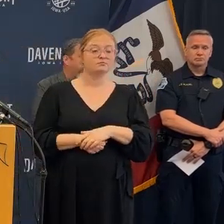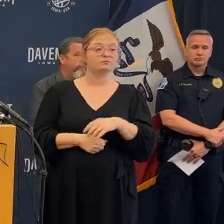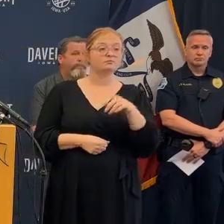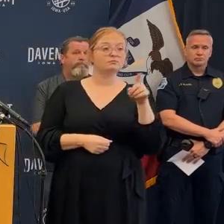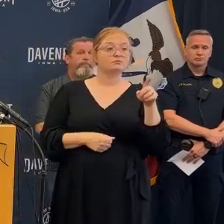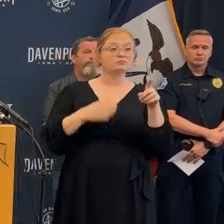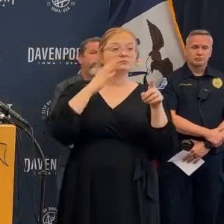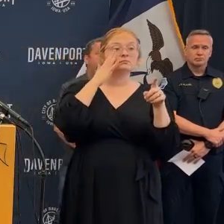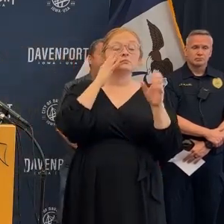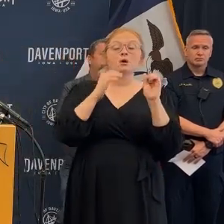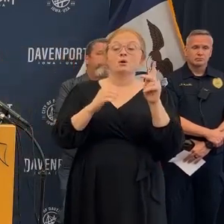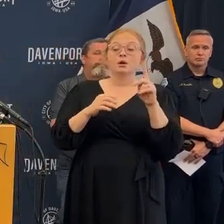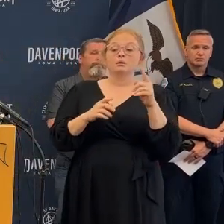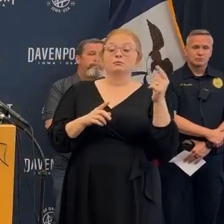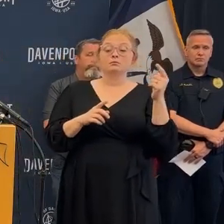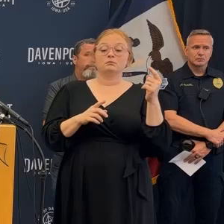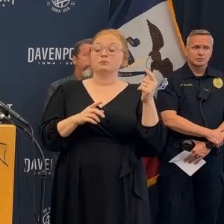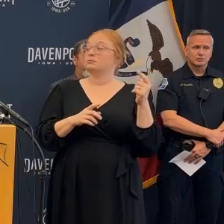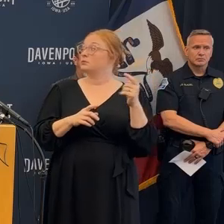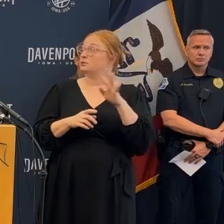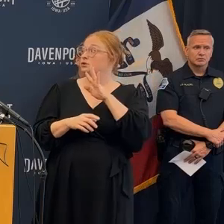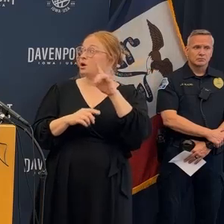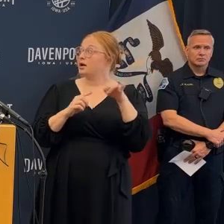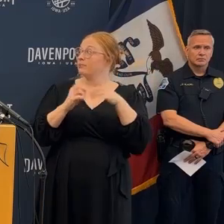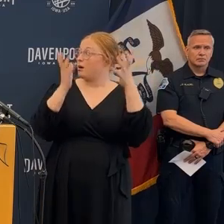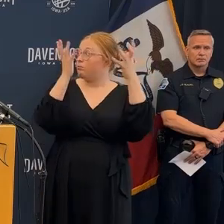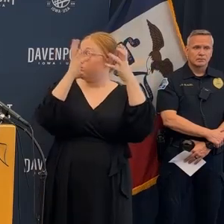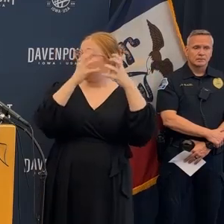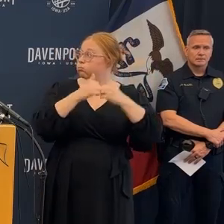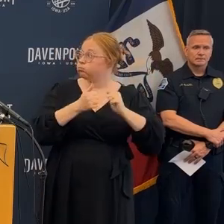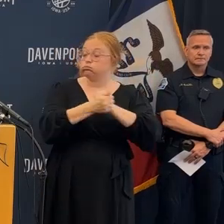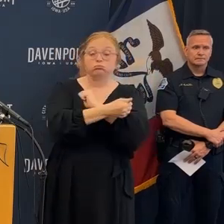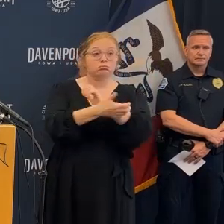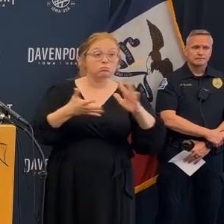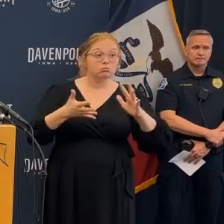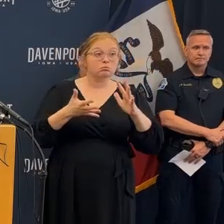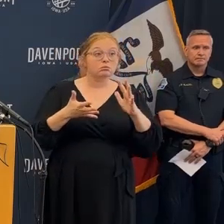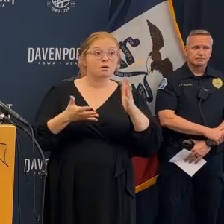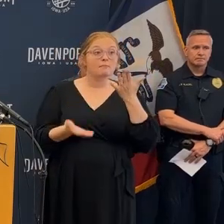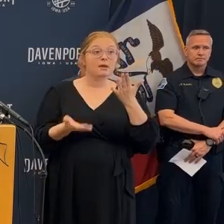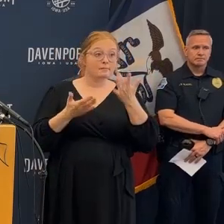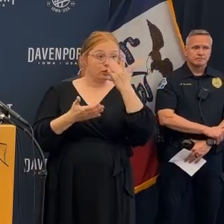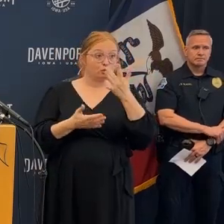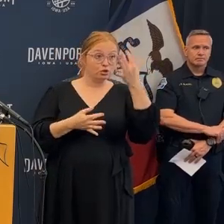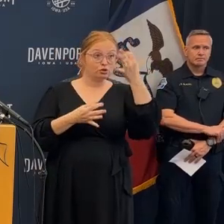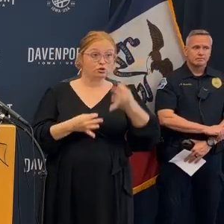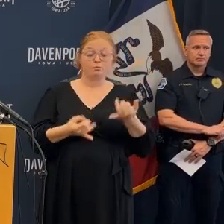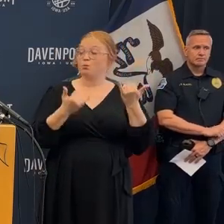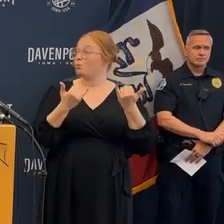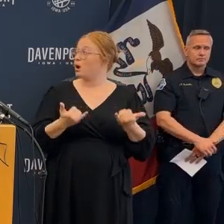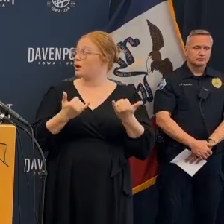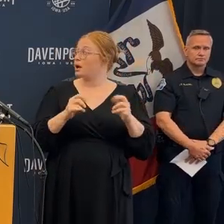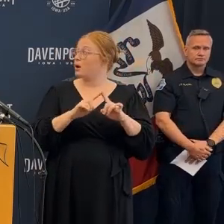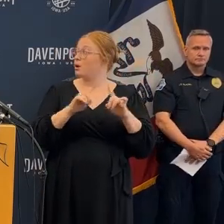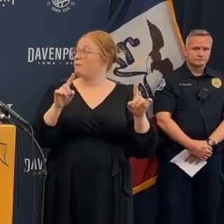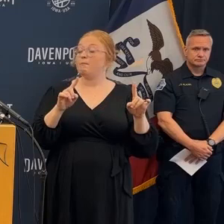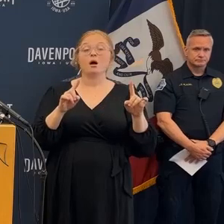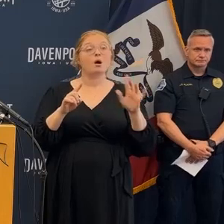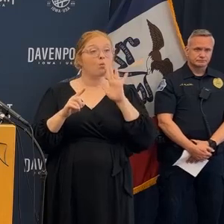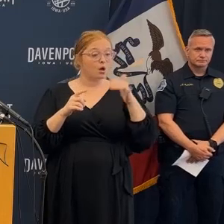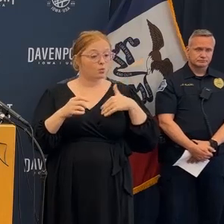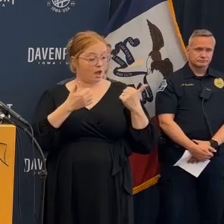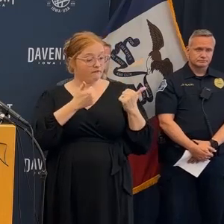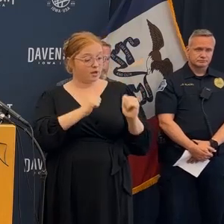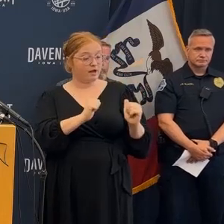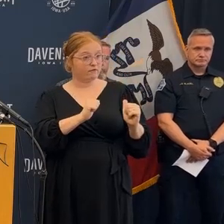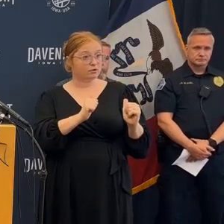on until the building was in whatever that repair was in compliance so being that size of building undergoes a rental inspection every two